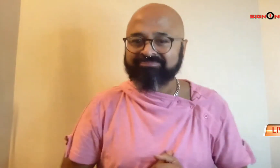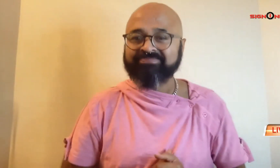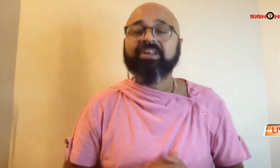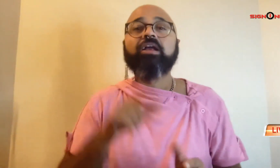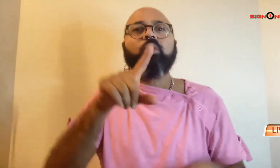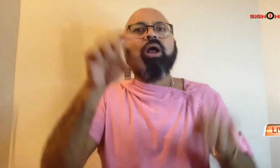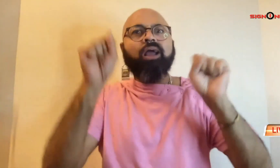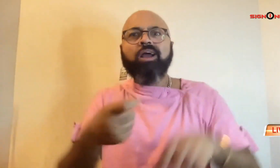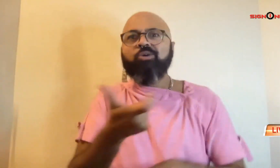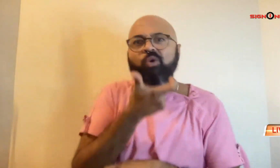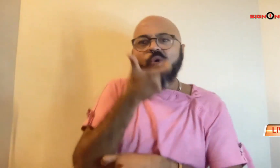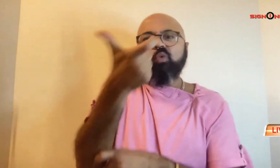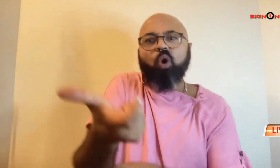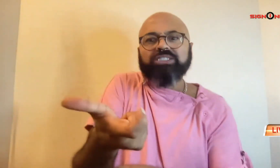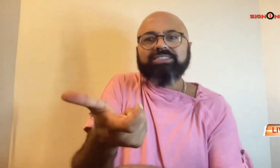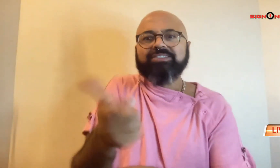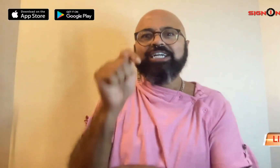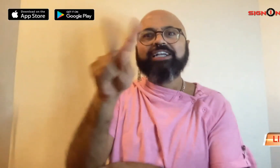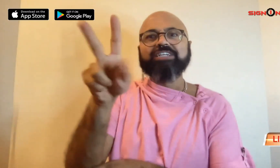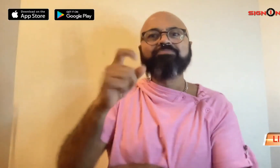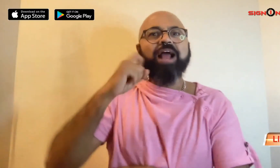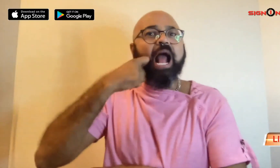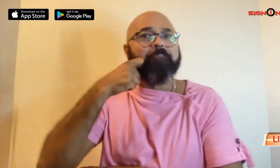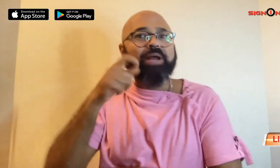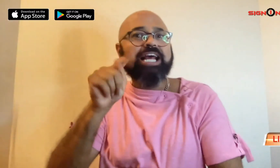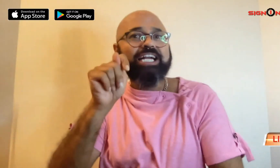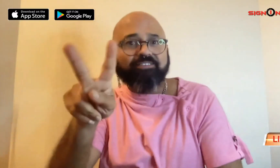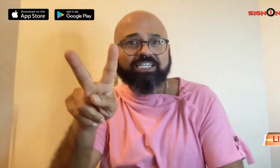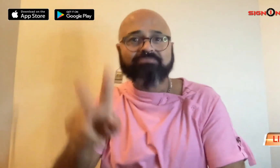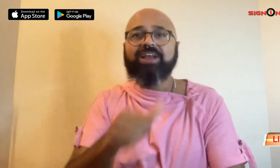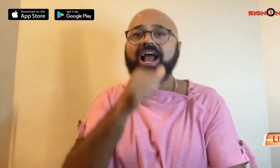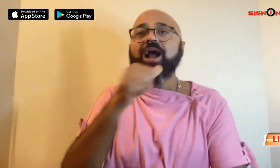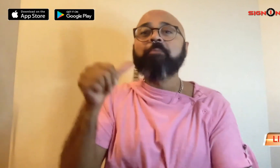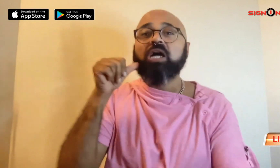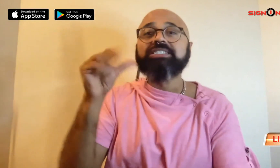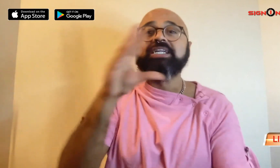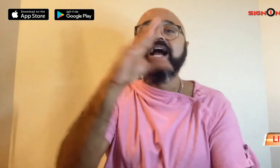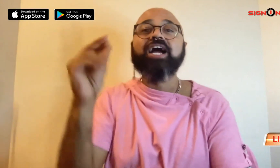And you can also watch on Apple TV, Amazon, and Roku.